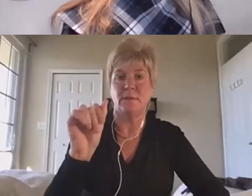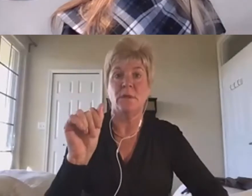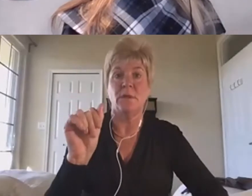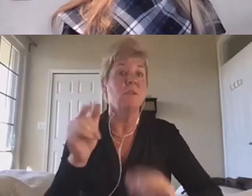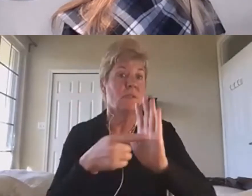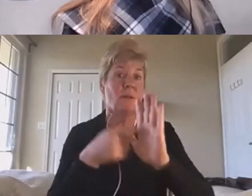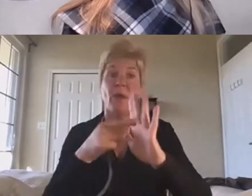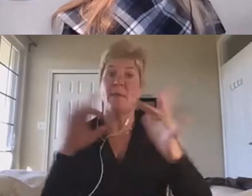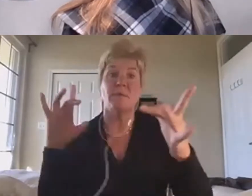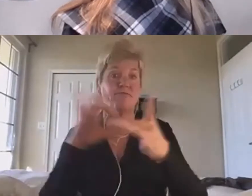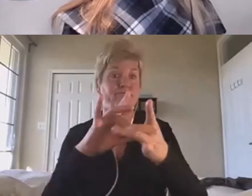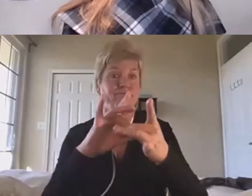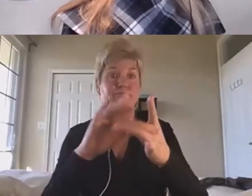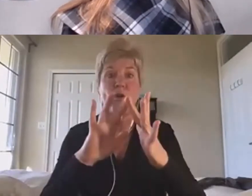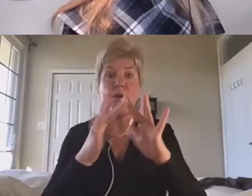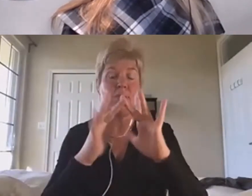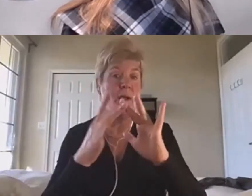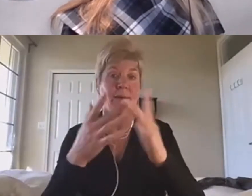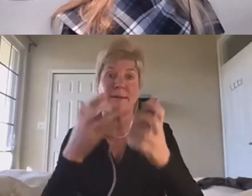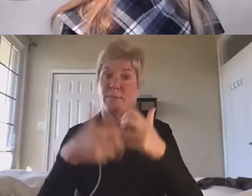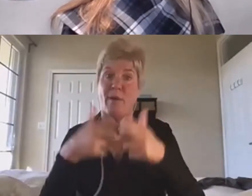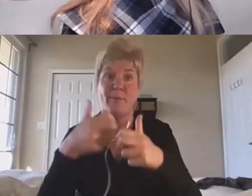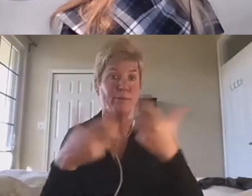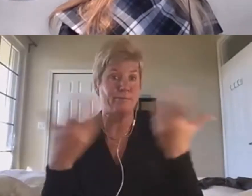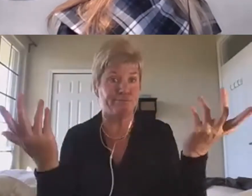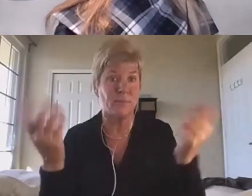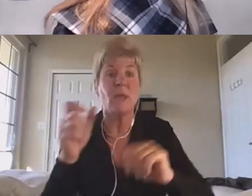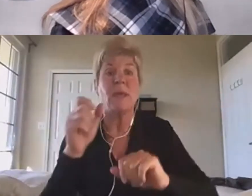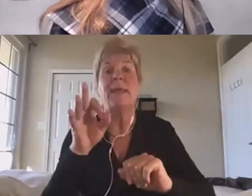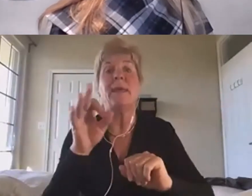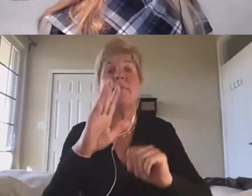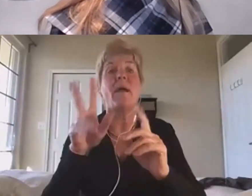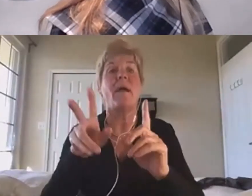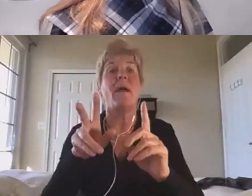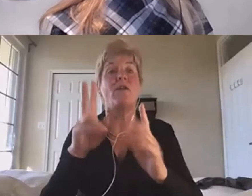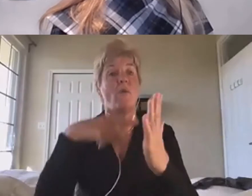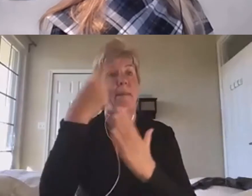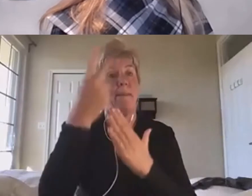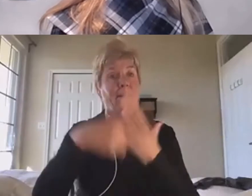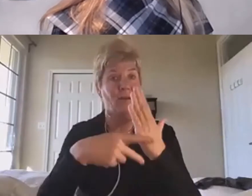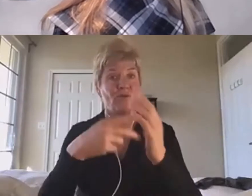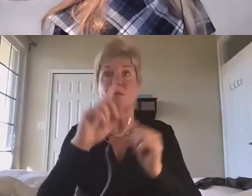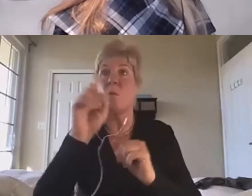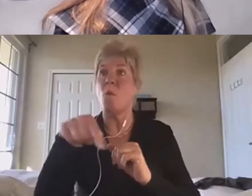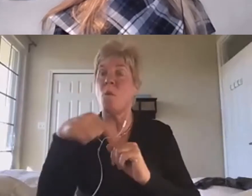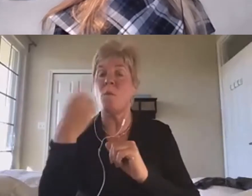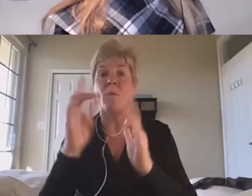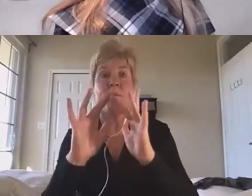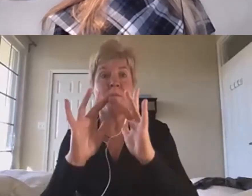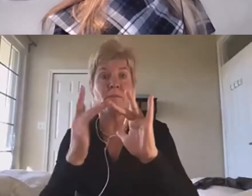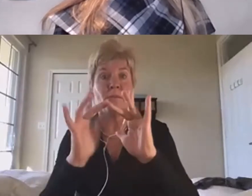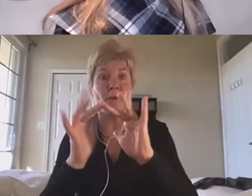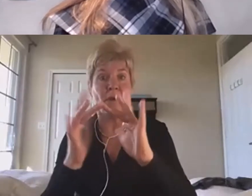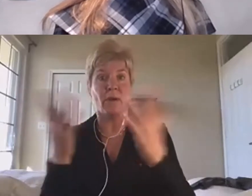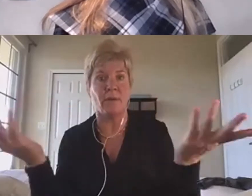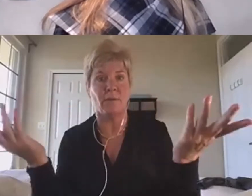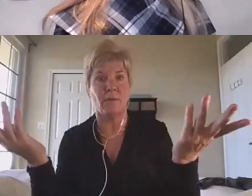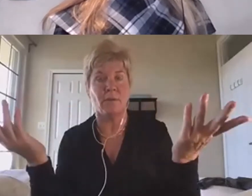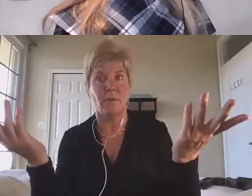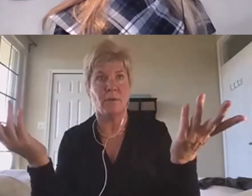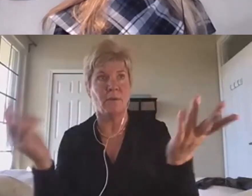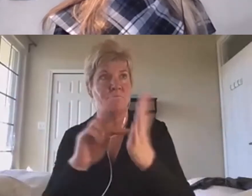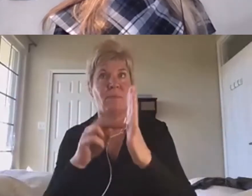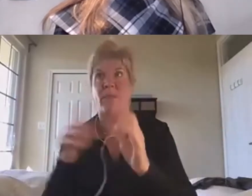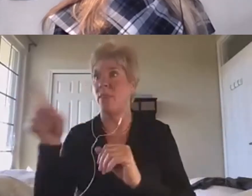And so if your applications are purely online, then you've already sectioned off an